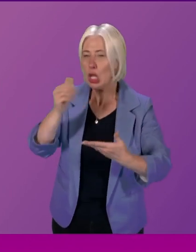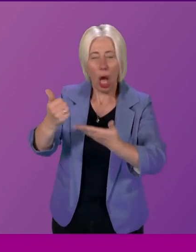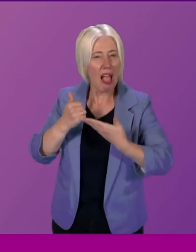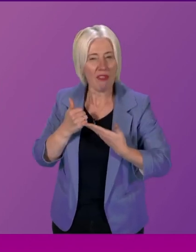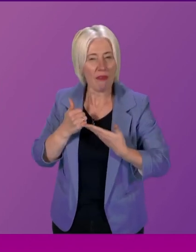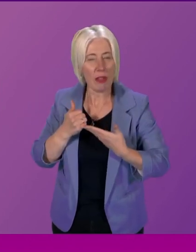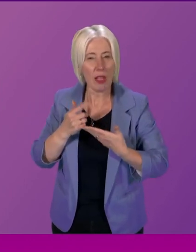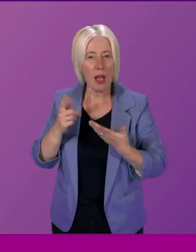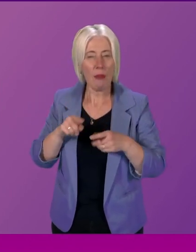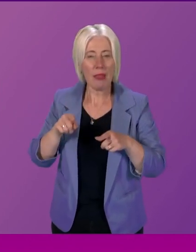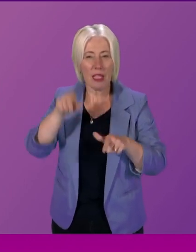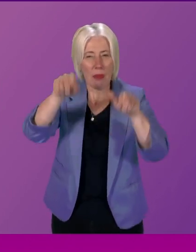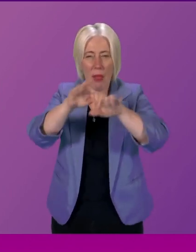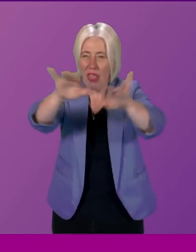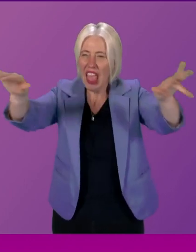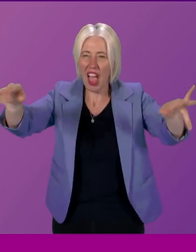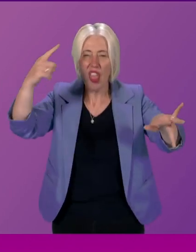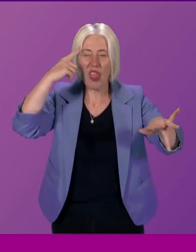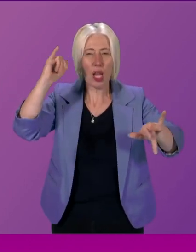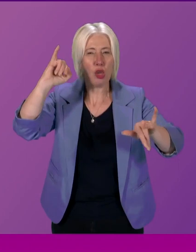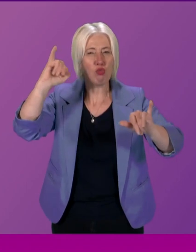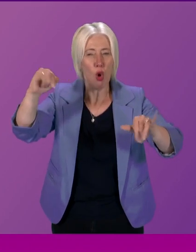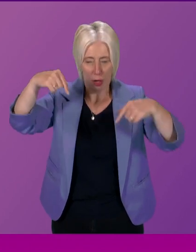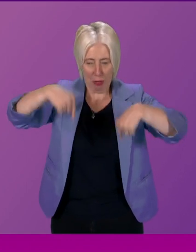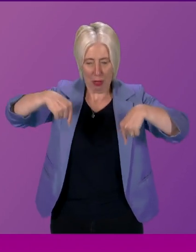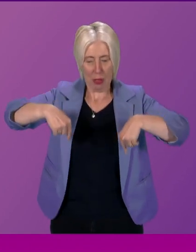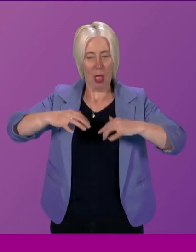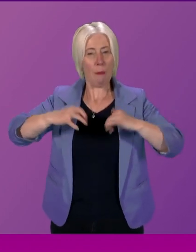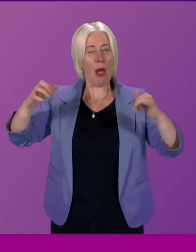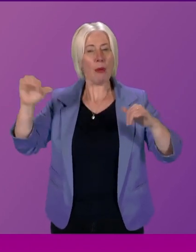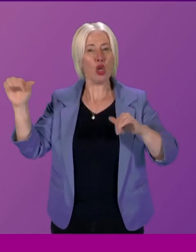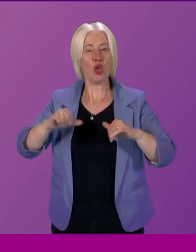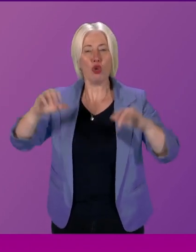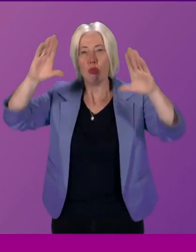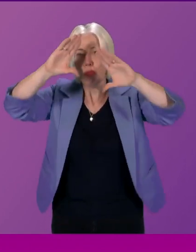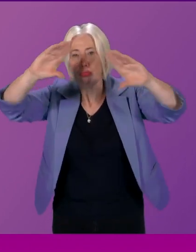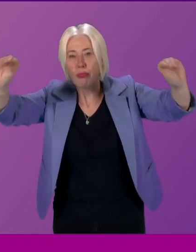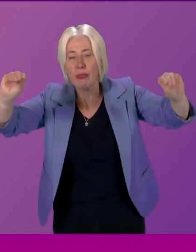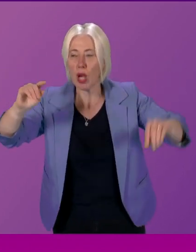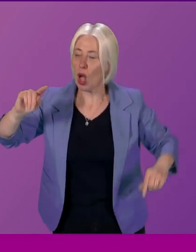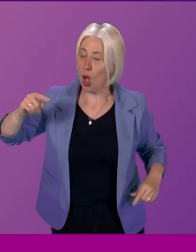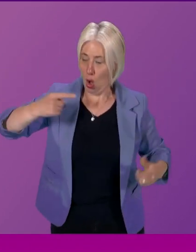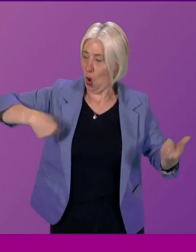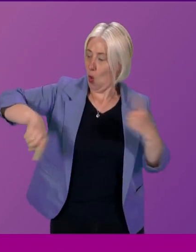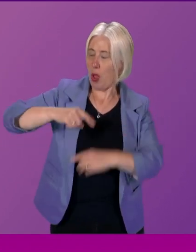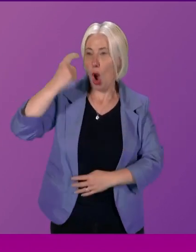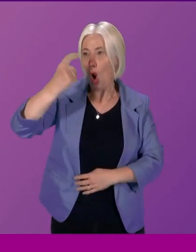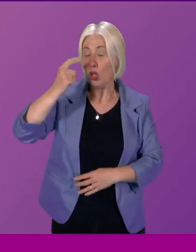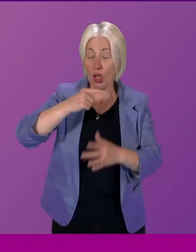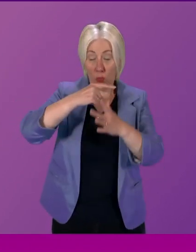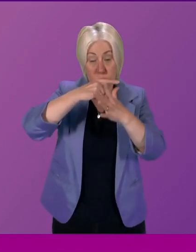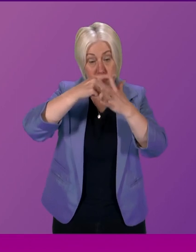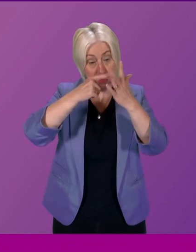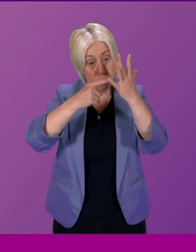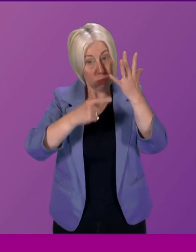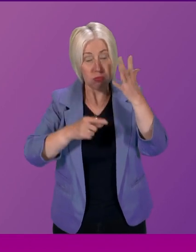gives the wrong message about this parliament the message this parliament should be giving is that we're considering every single option and